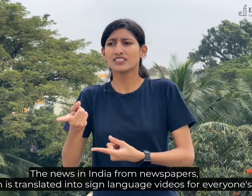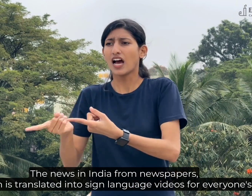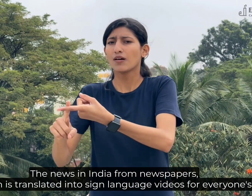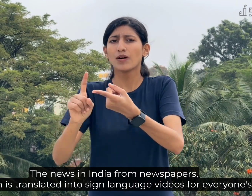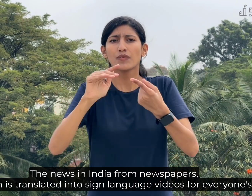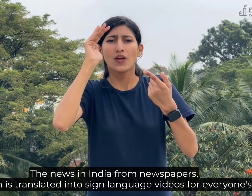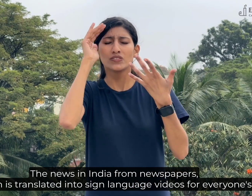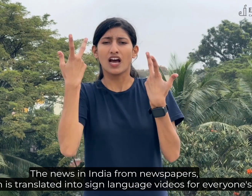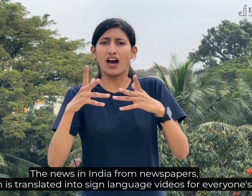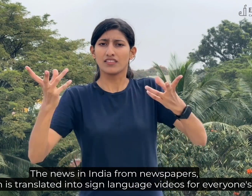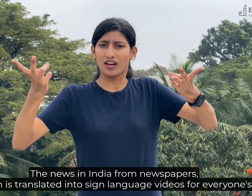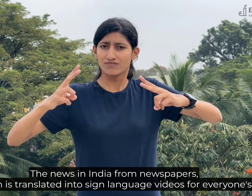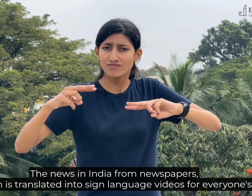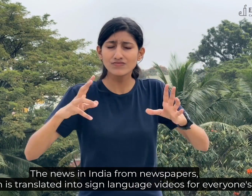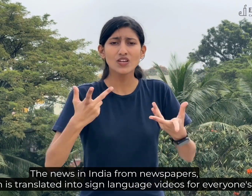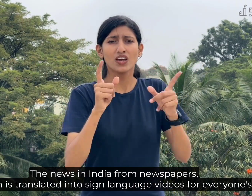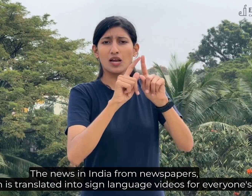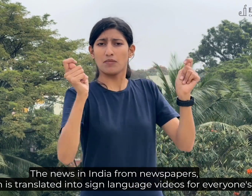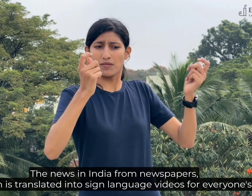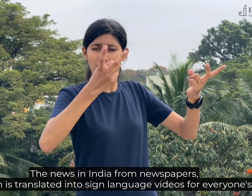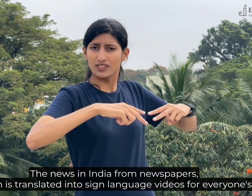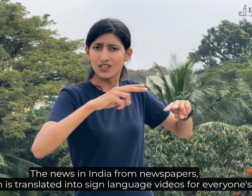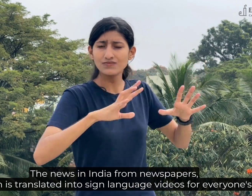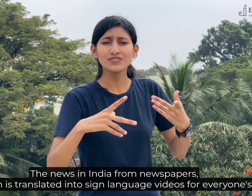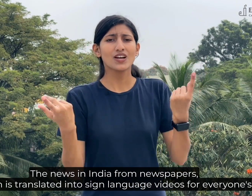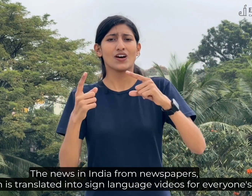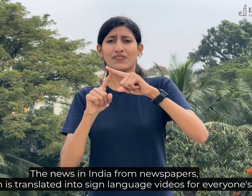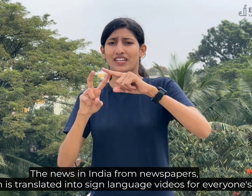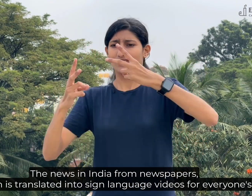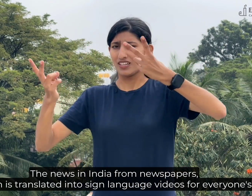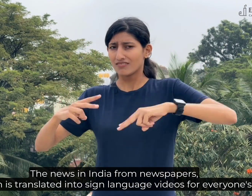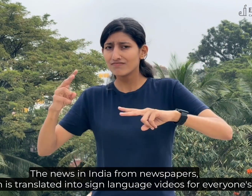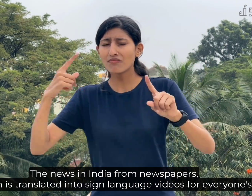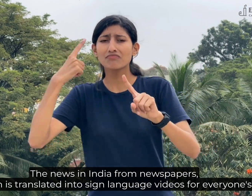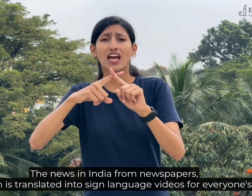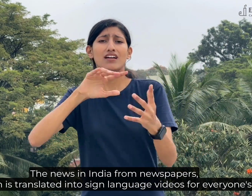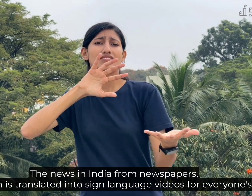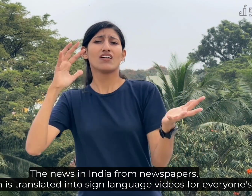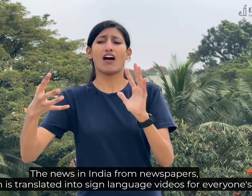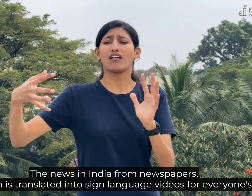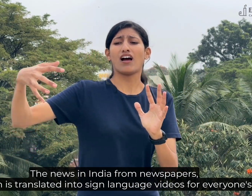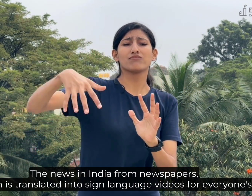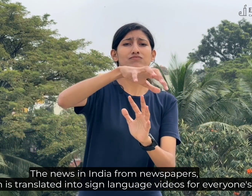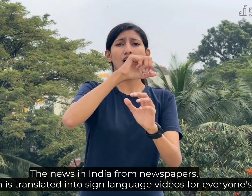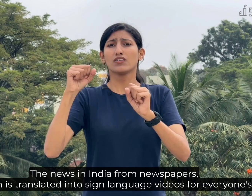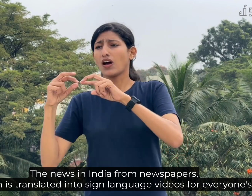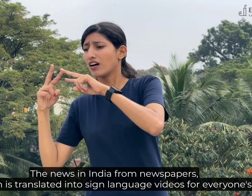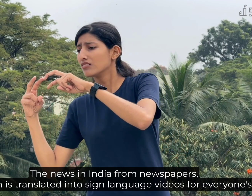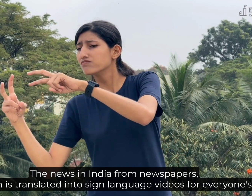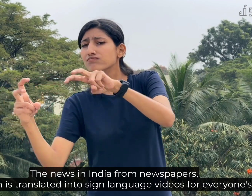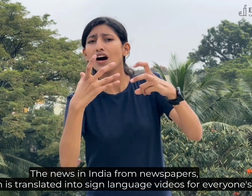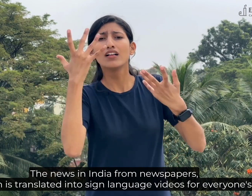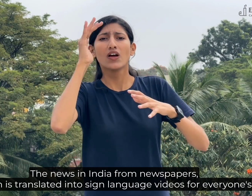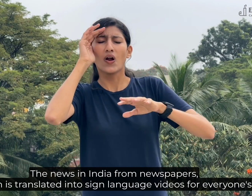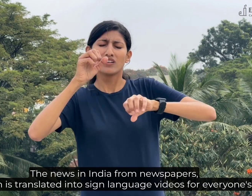The news in India from newspapers, TV and so on is translated into sign language videos for everyone's access.